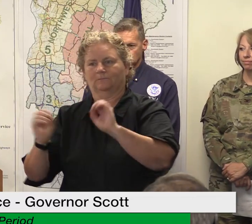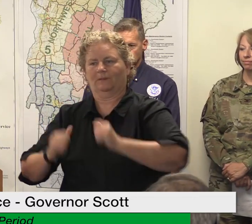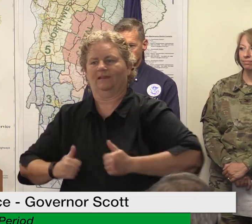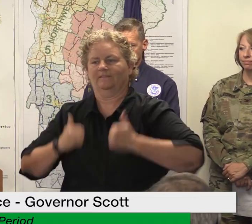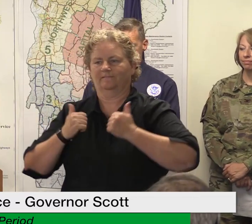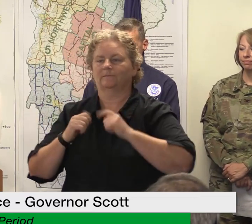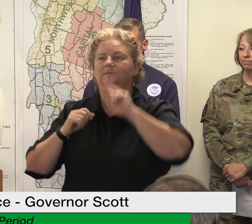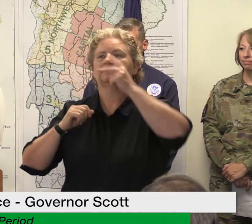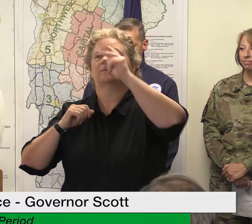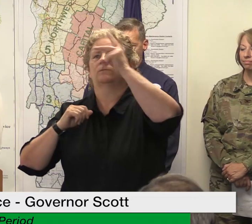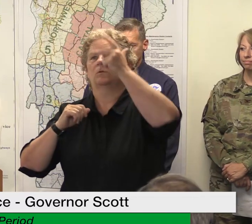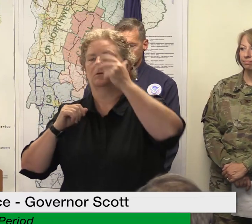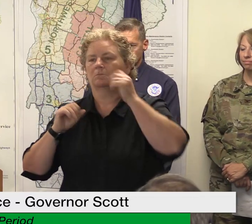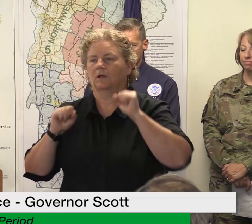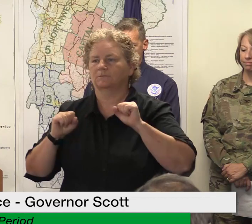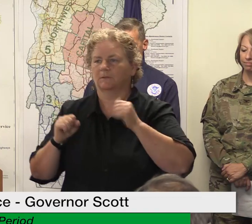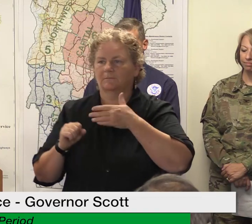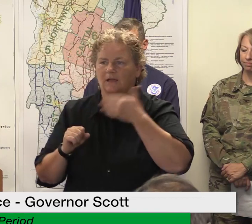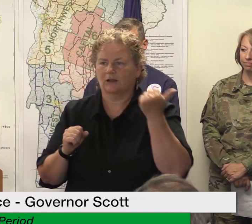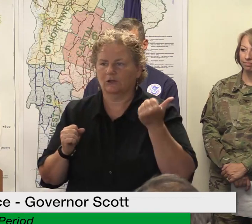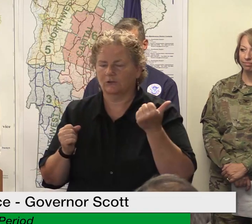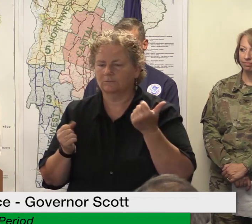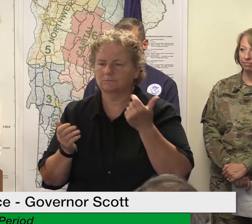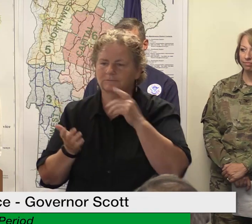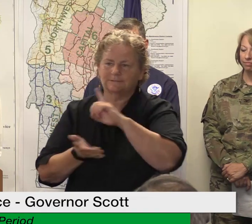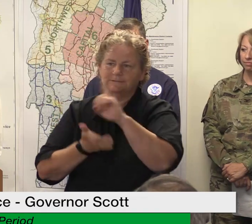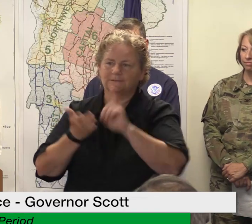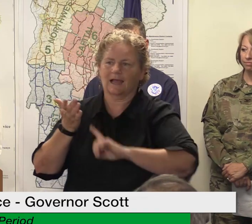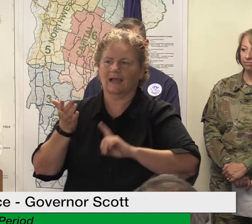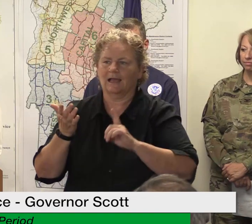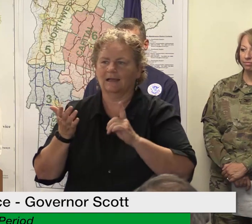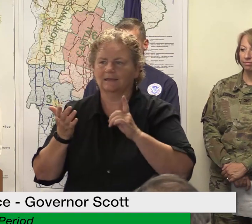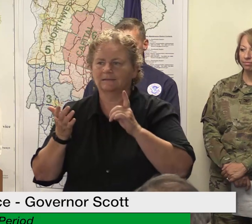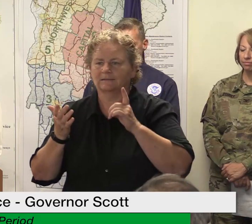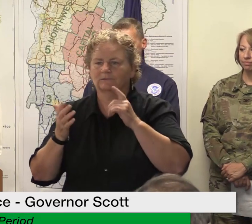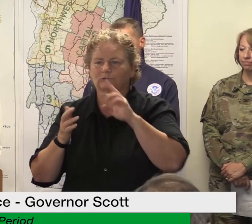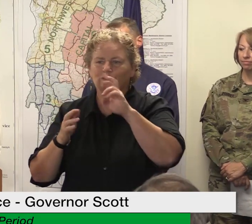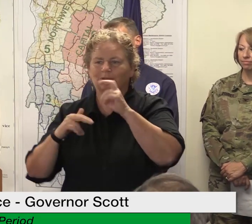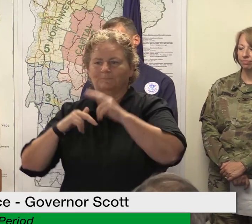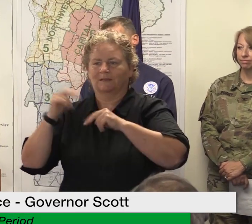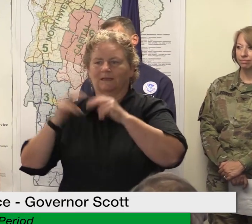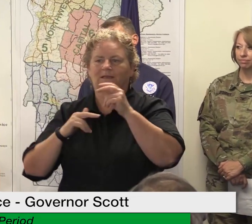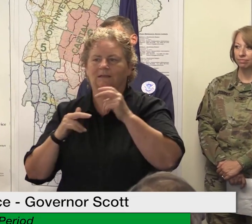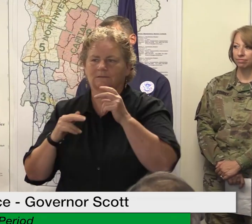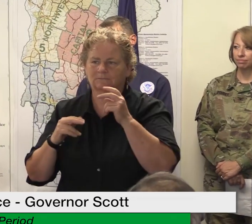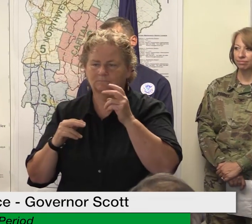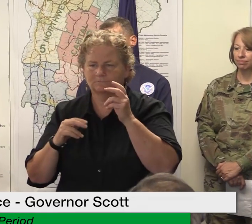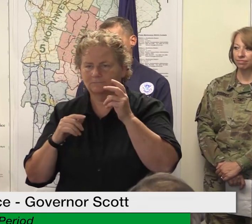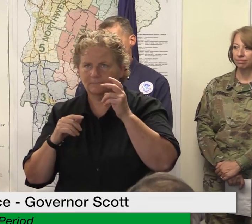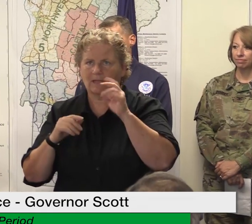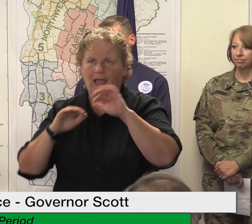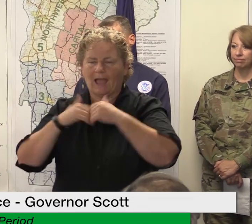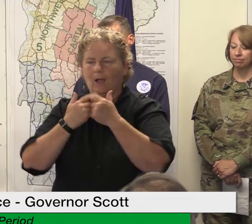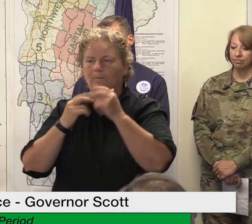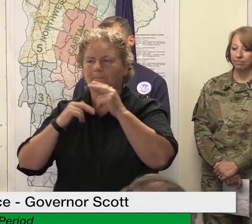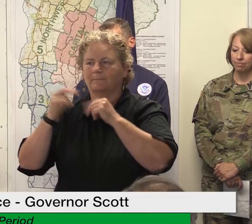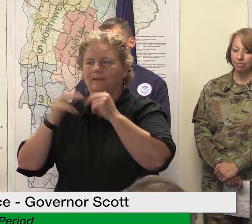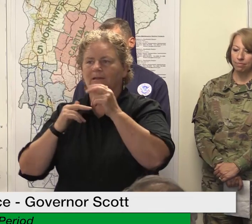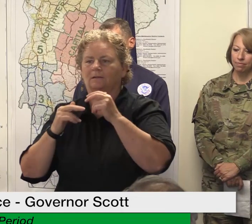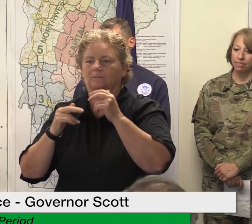point and that's why it's sometimes so expensive to build now when we talk about uh the the costs of of providing